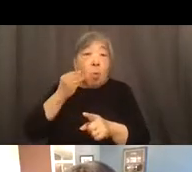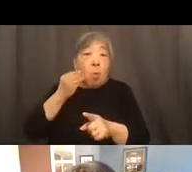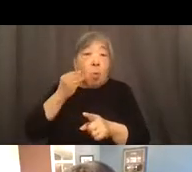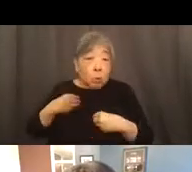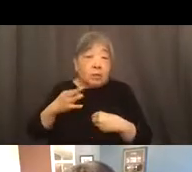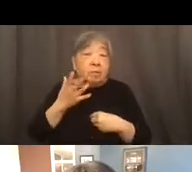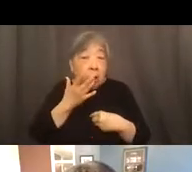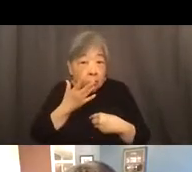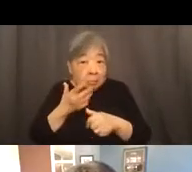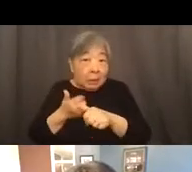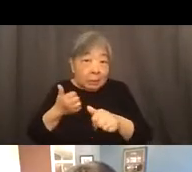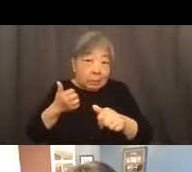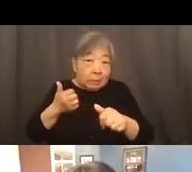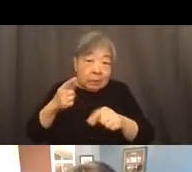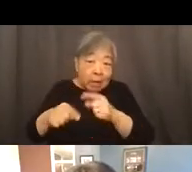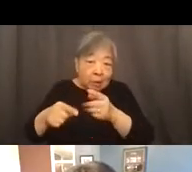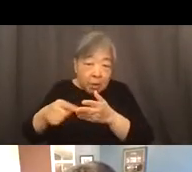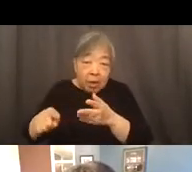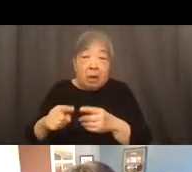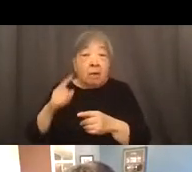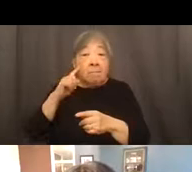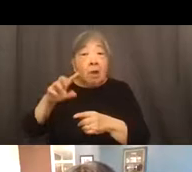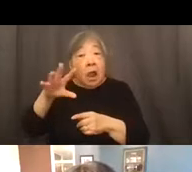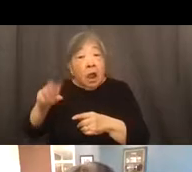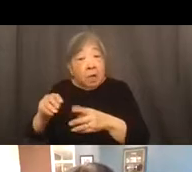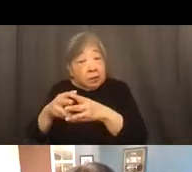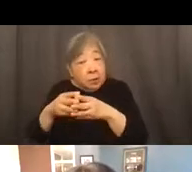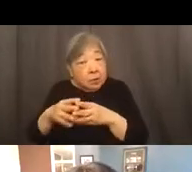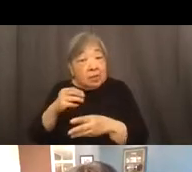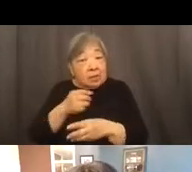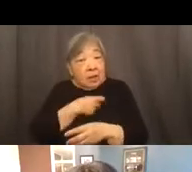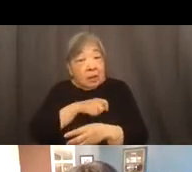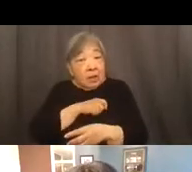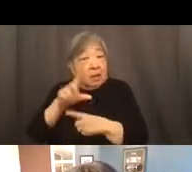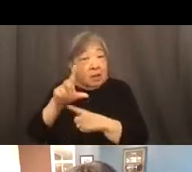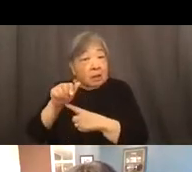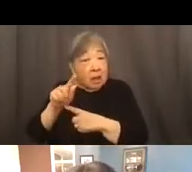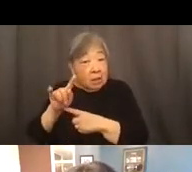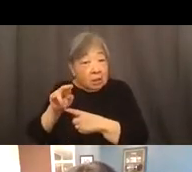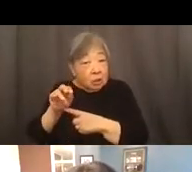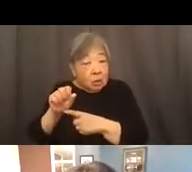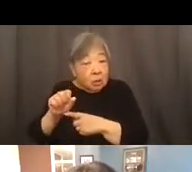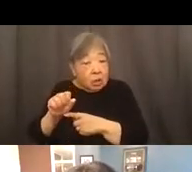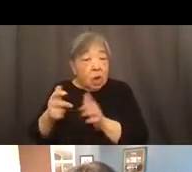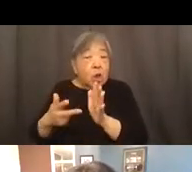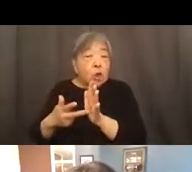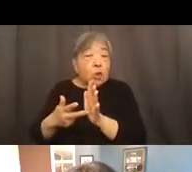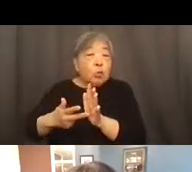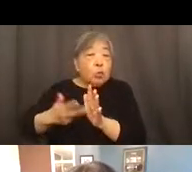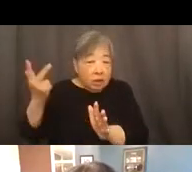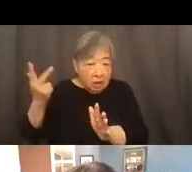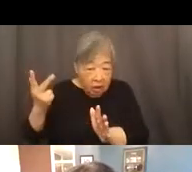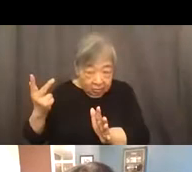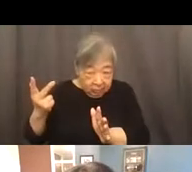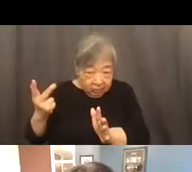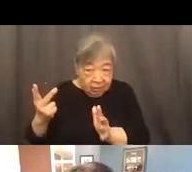for African Americans and Latinos, three times the rate of